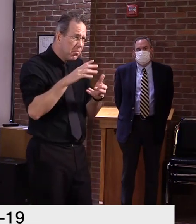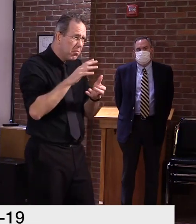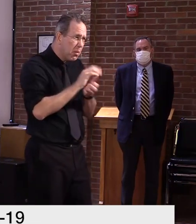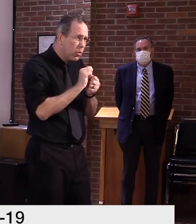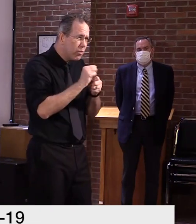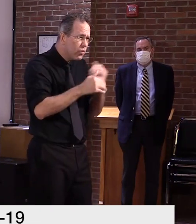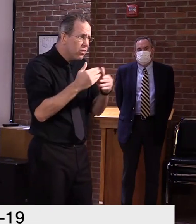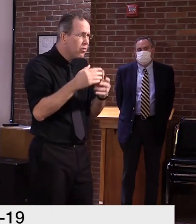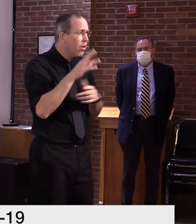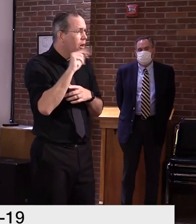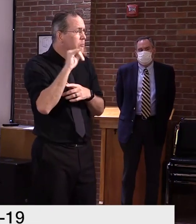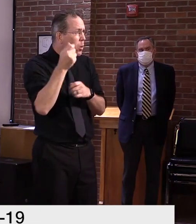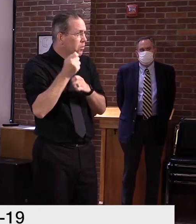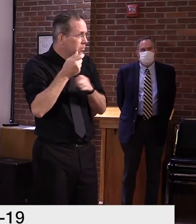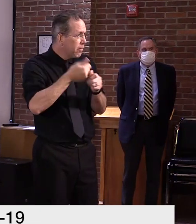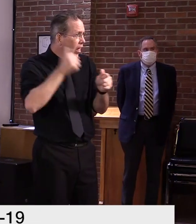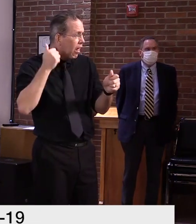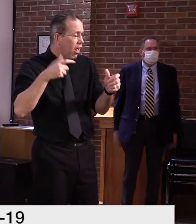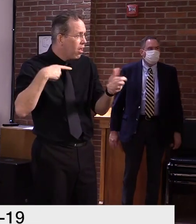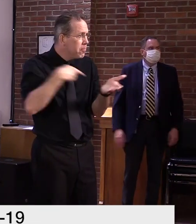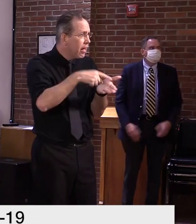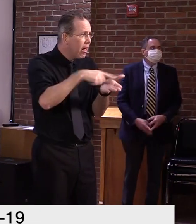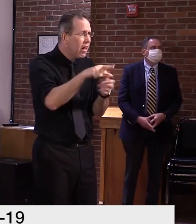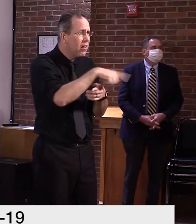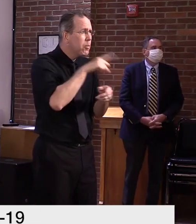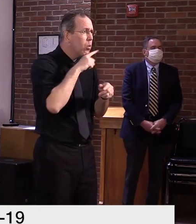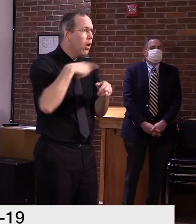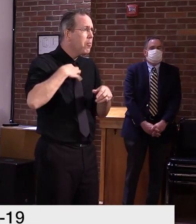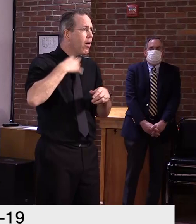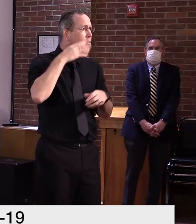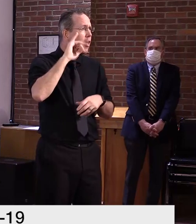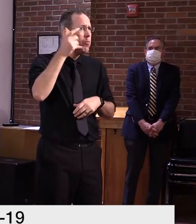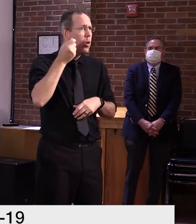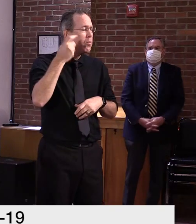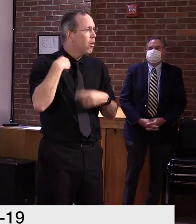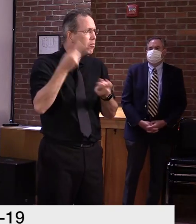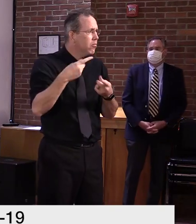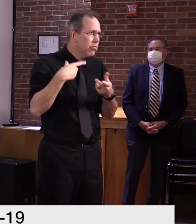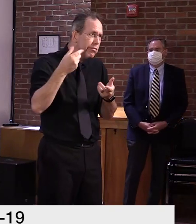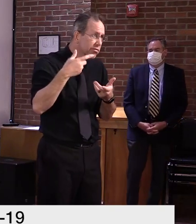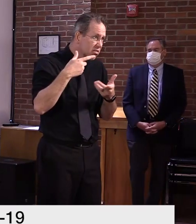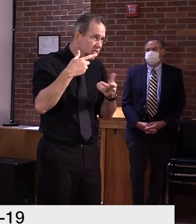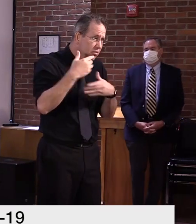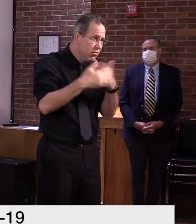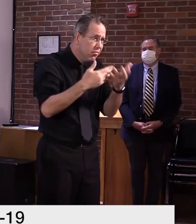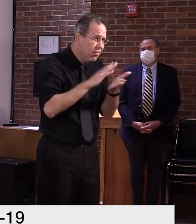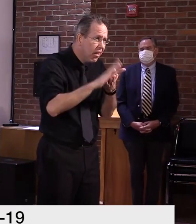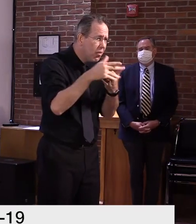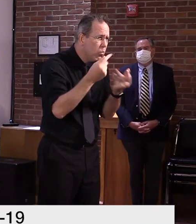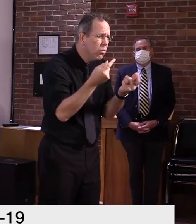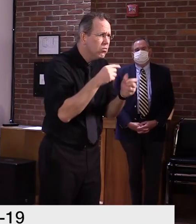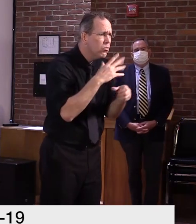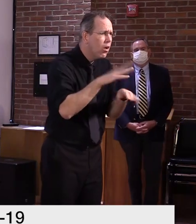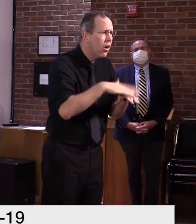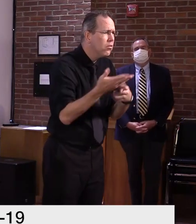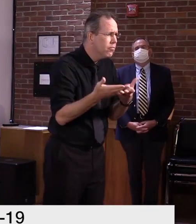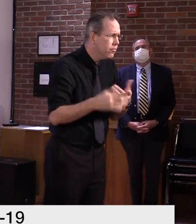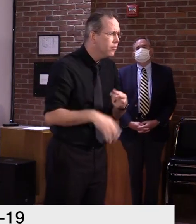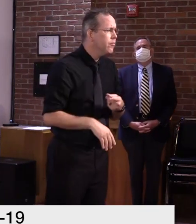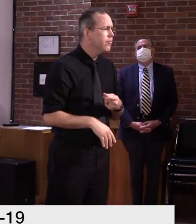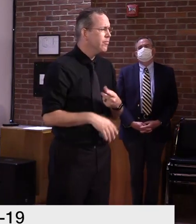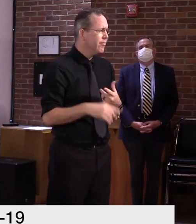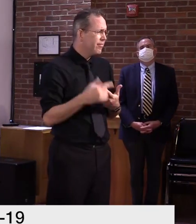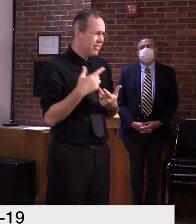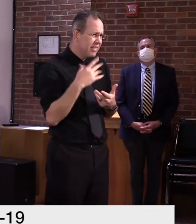fraud. I don't know, but on your insurance summary, you guys have, um, that 107,000 claimants have qualified